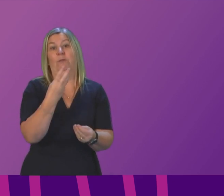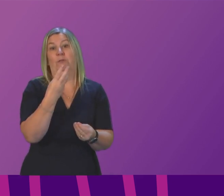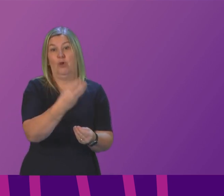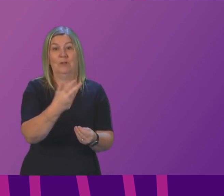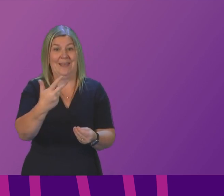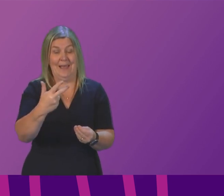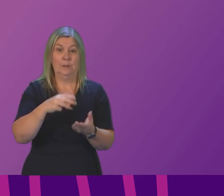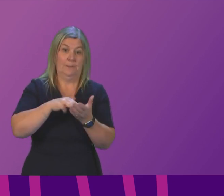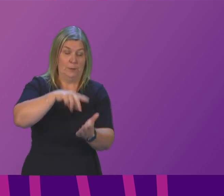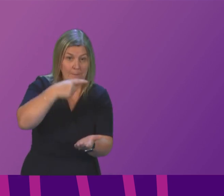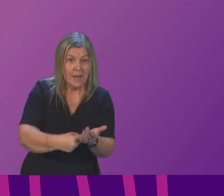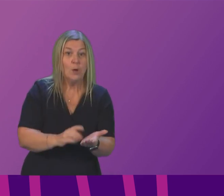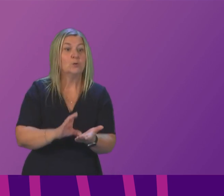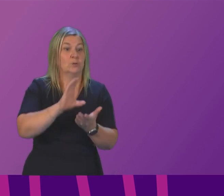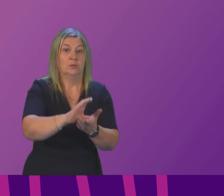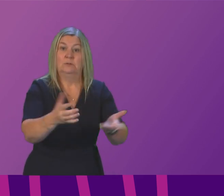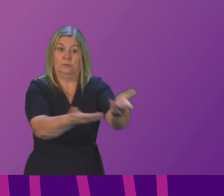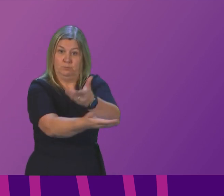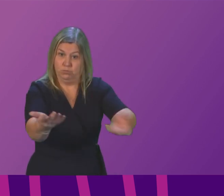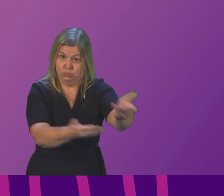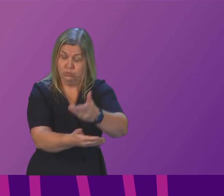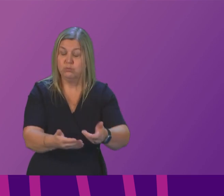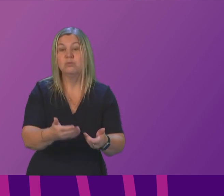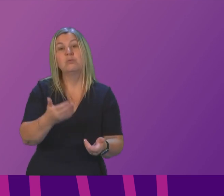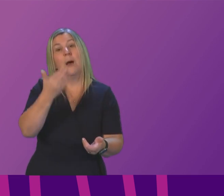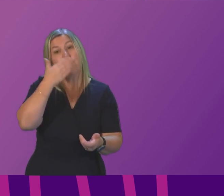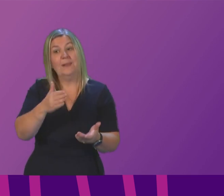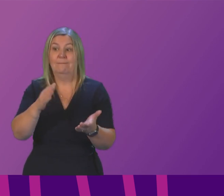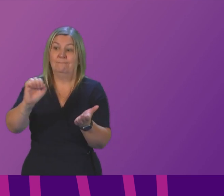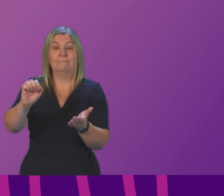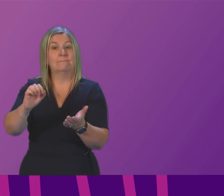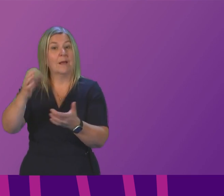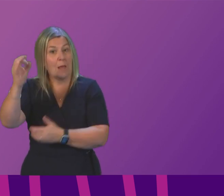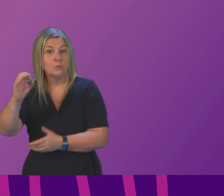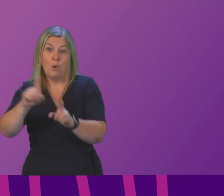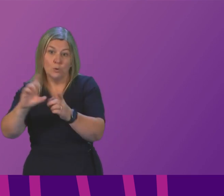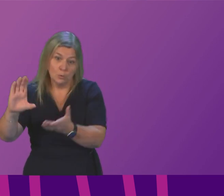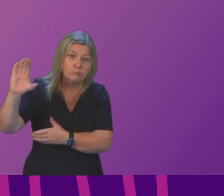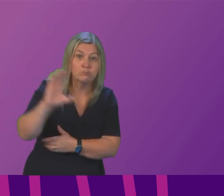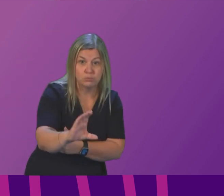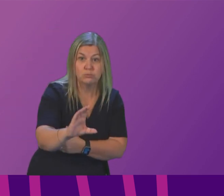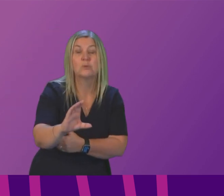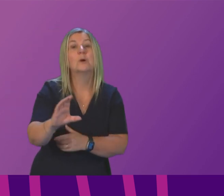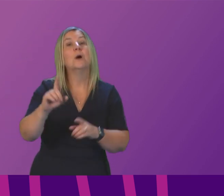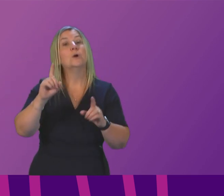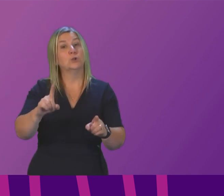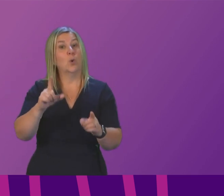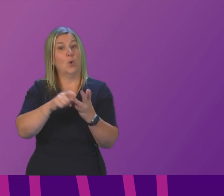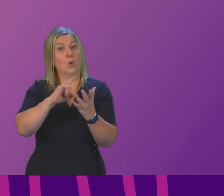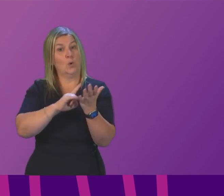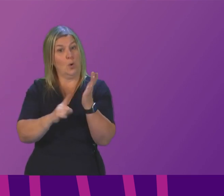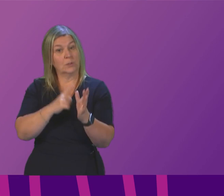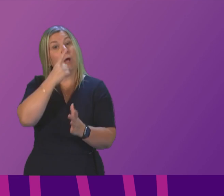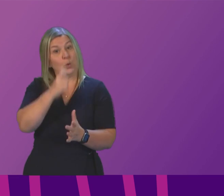to see that this intervention along with a contribution from councils enabled COSLA to submit a significantly improved pay offer to trade unions